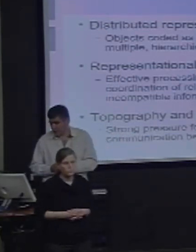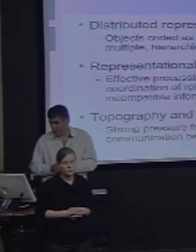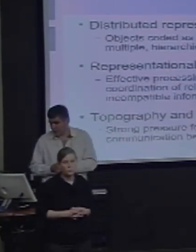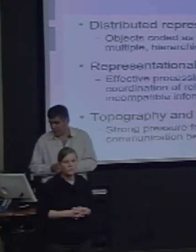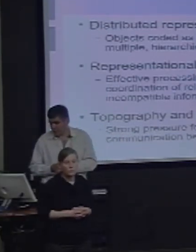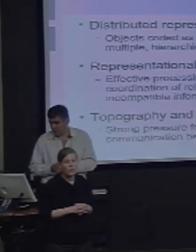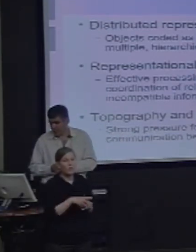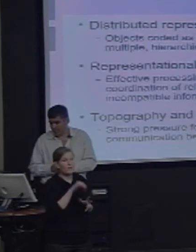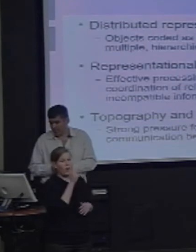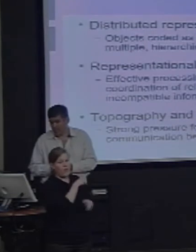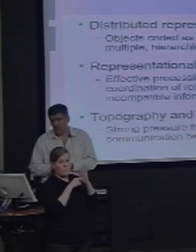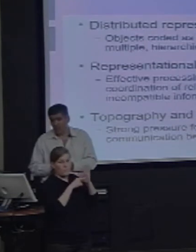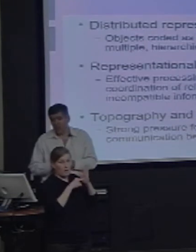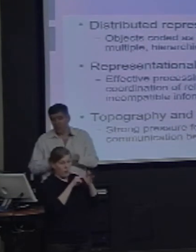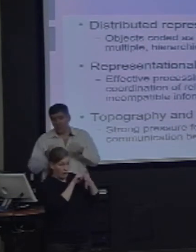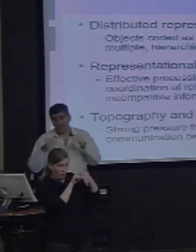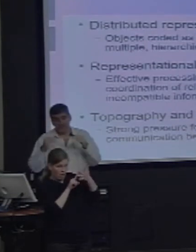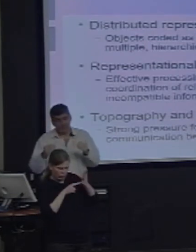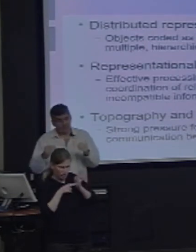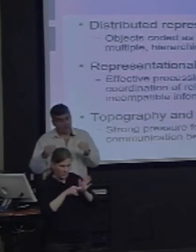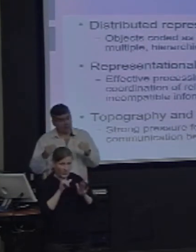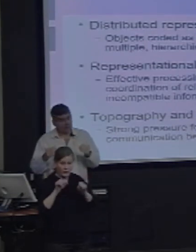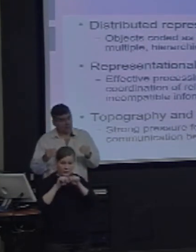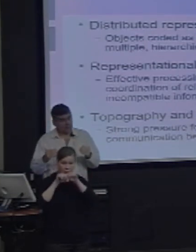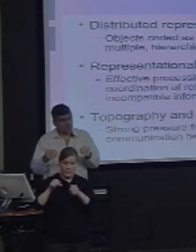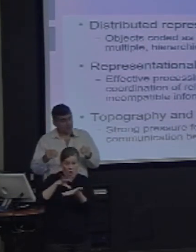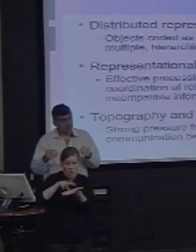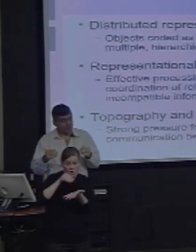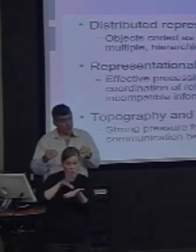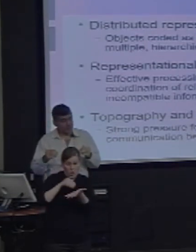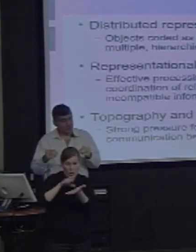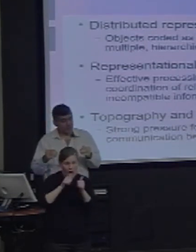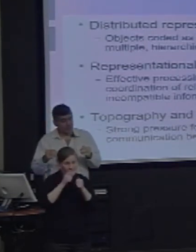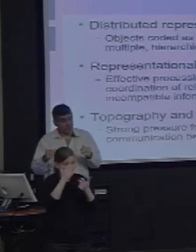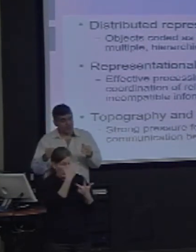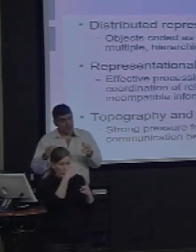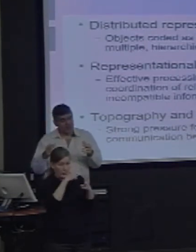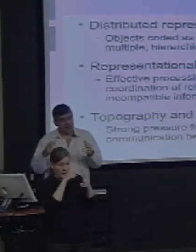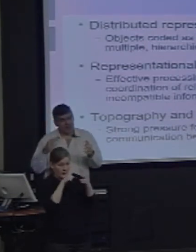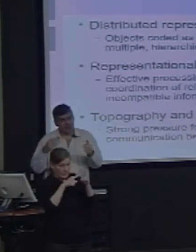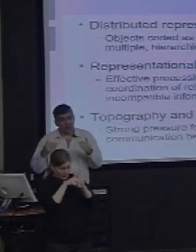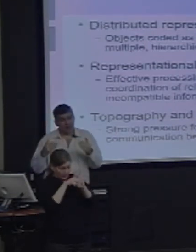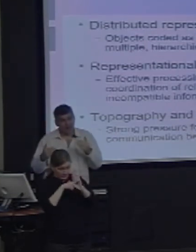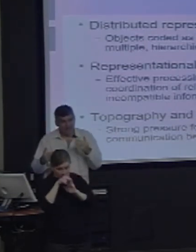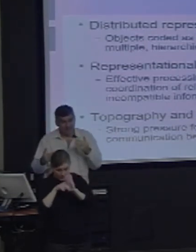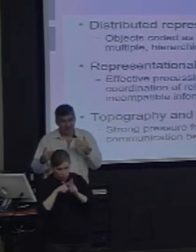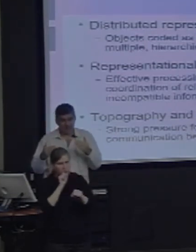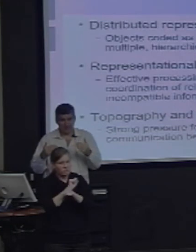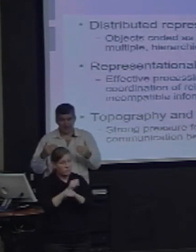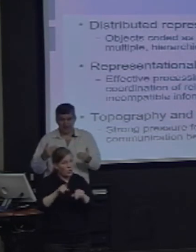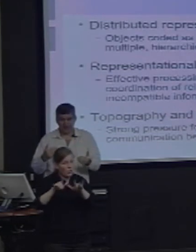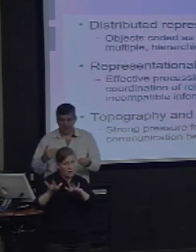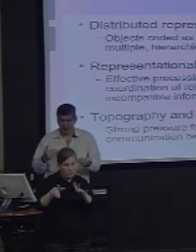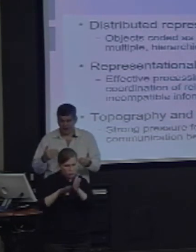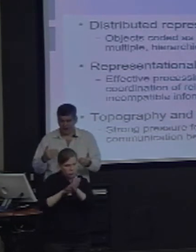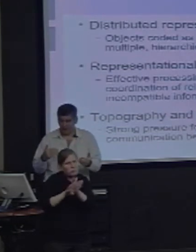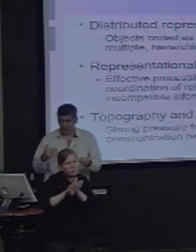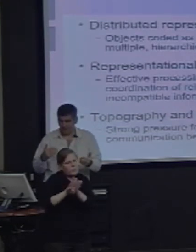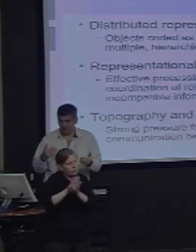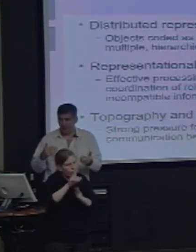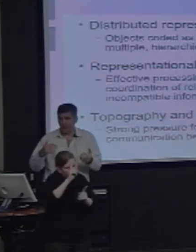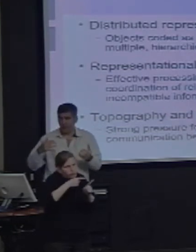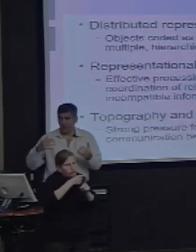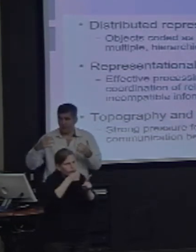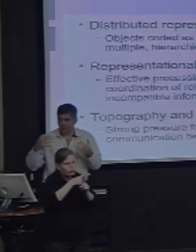pressures develops representations that have graded specialization.